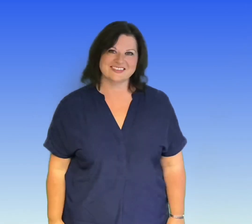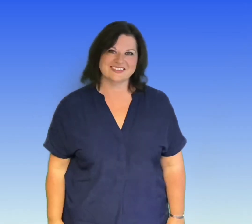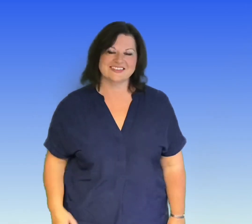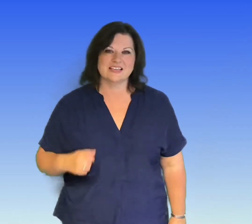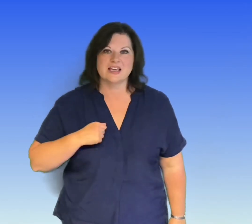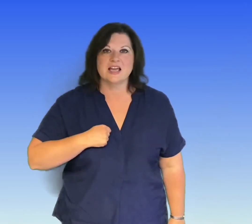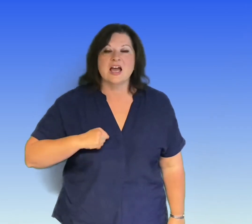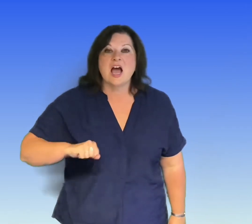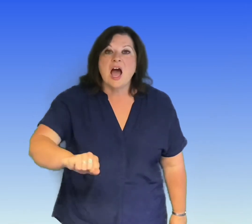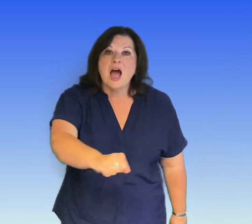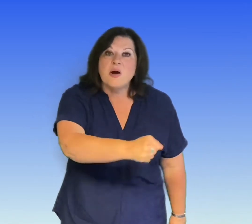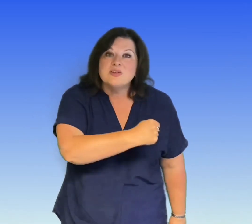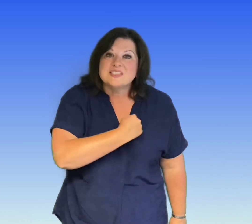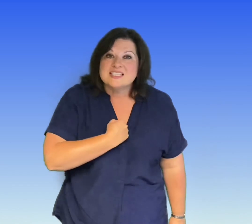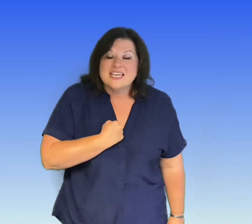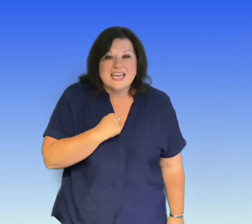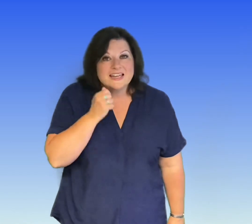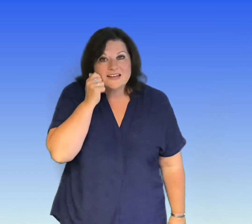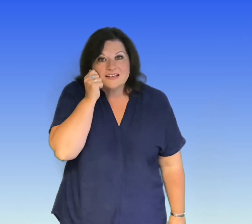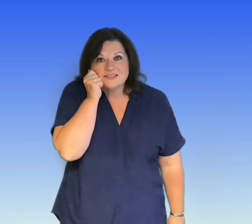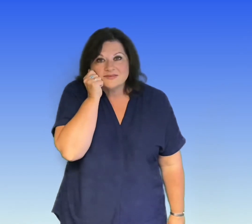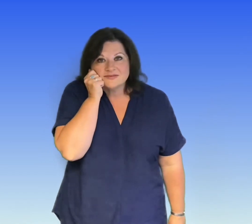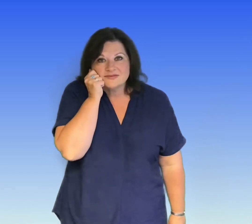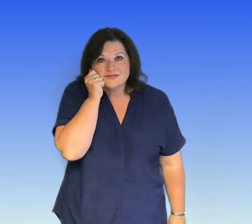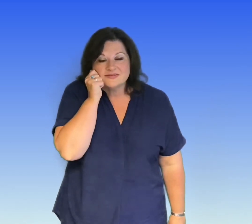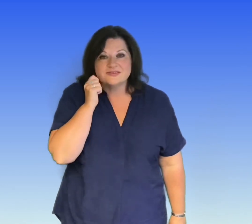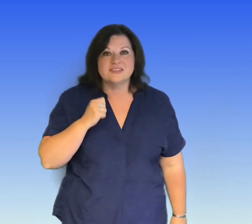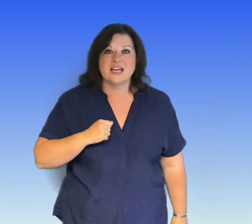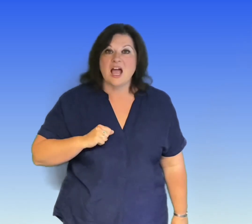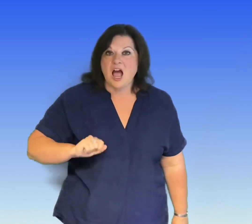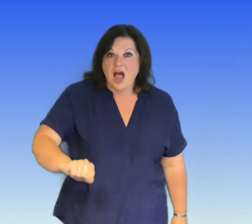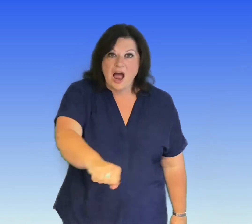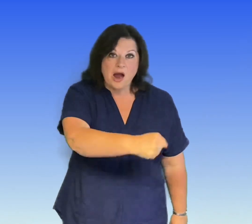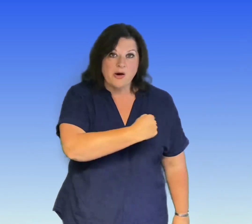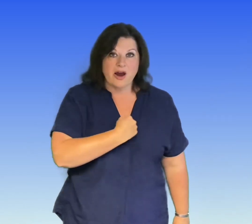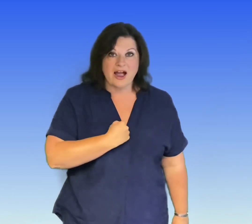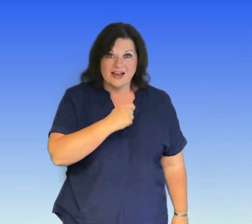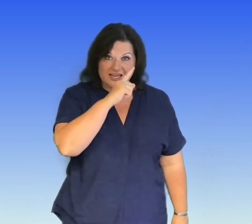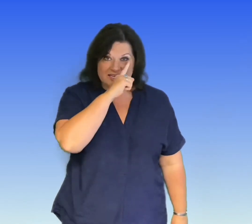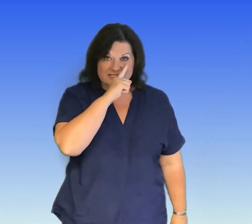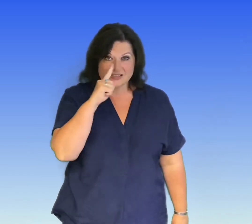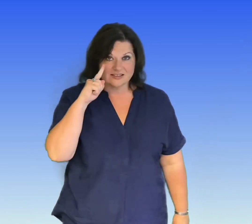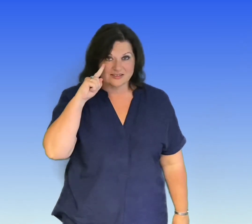Our skin, our eyes,